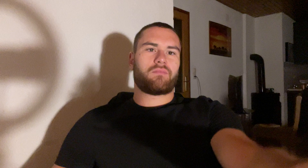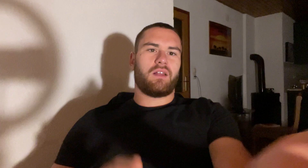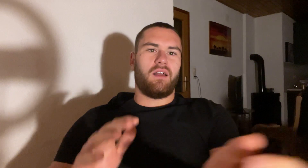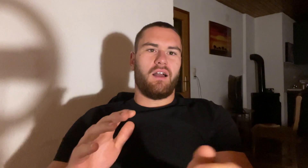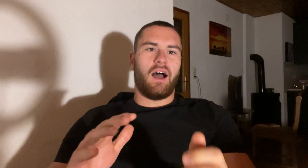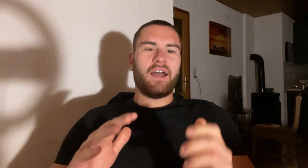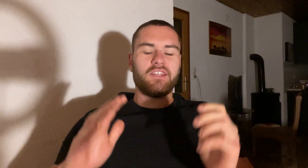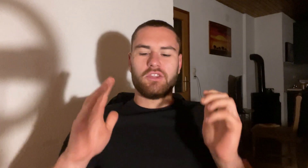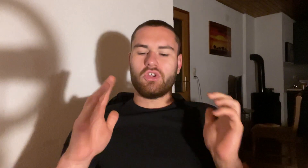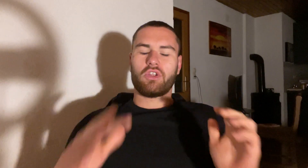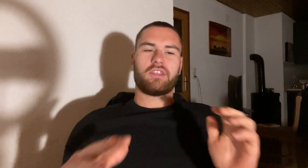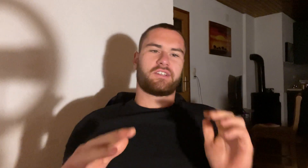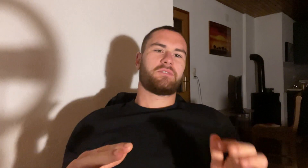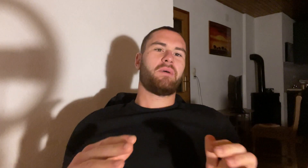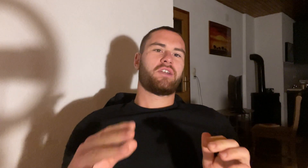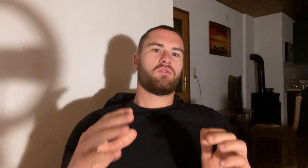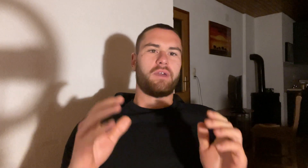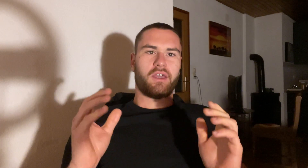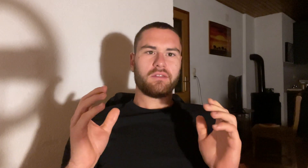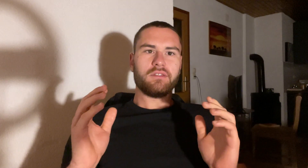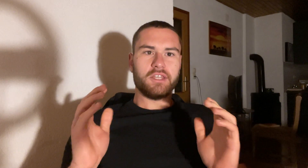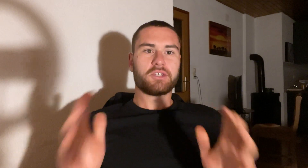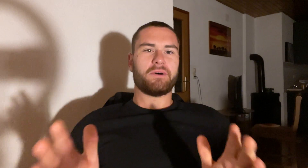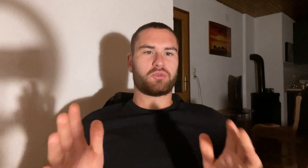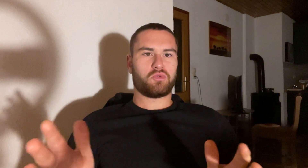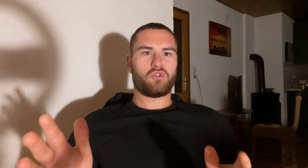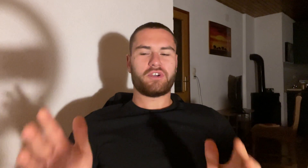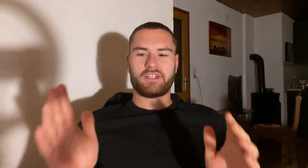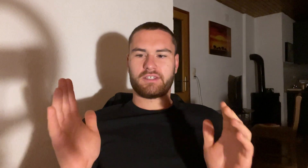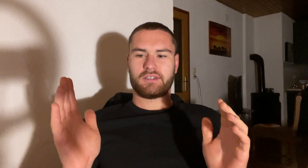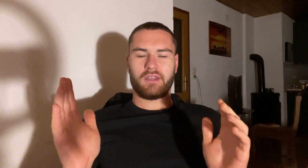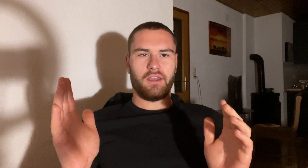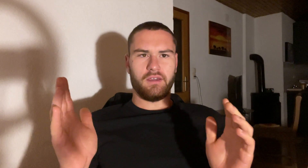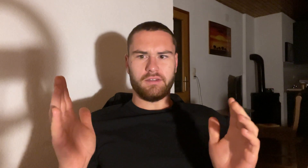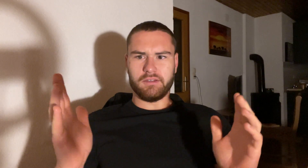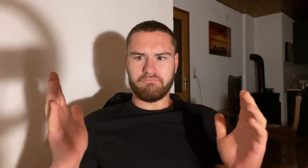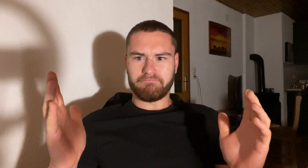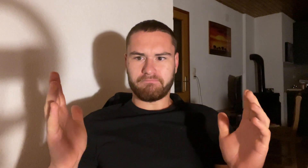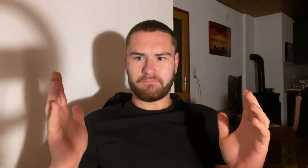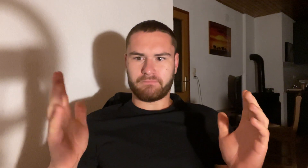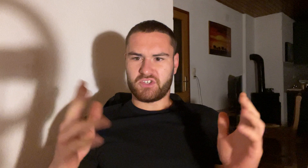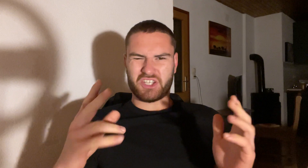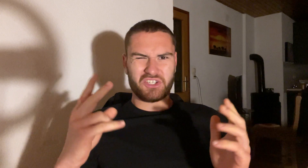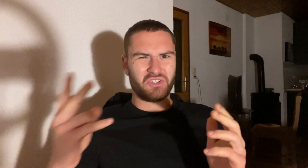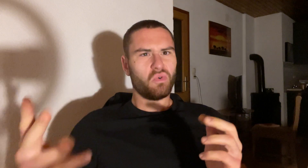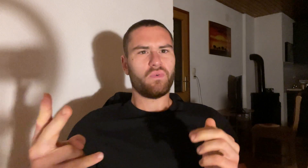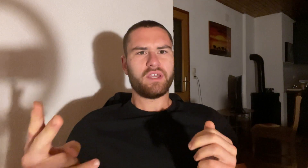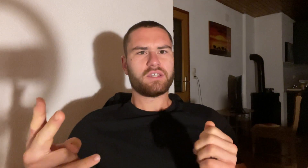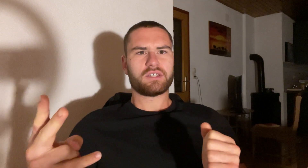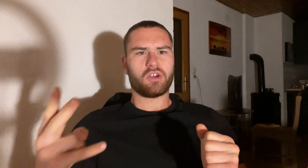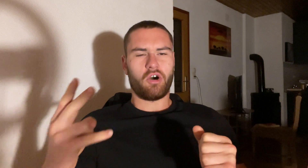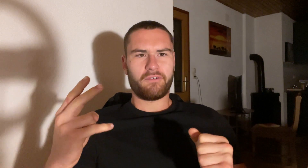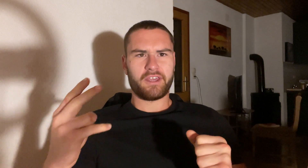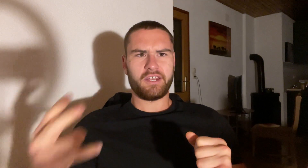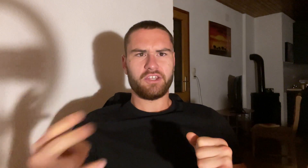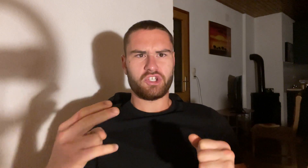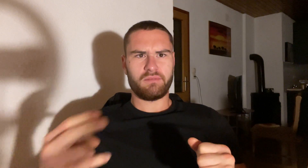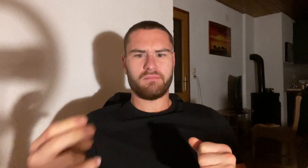I did not expect to make this much progress in just two weeks of hitting gym